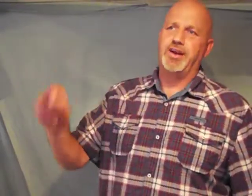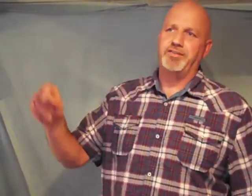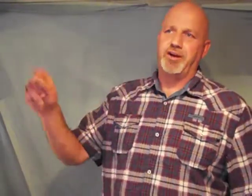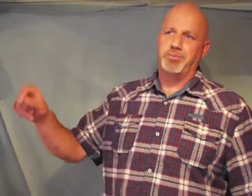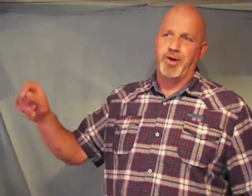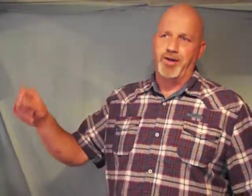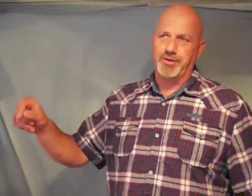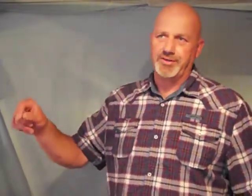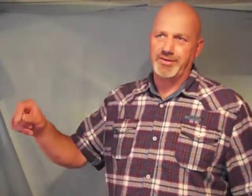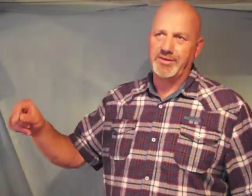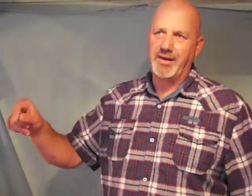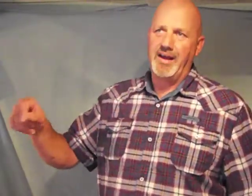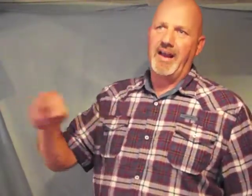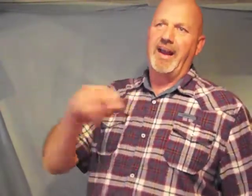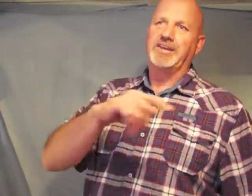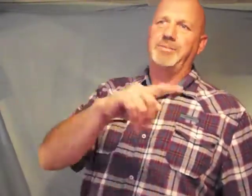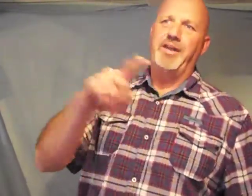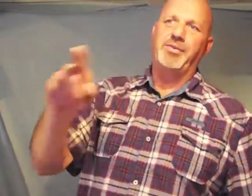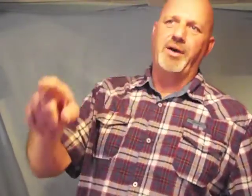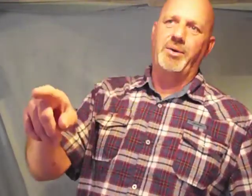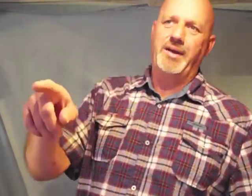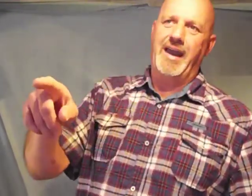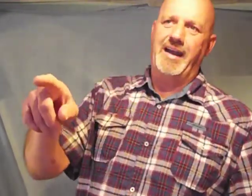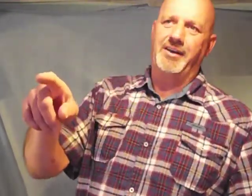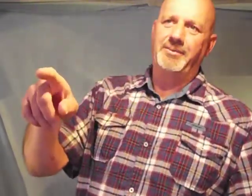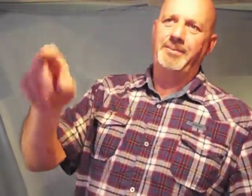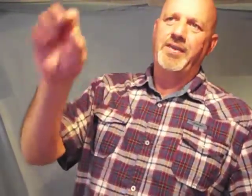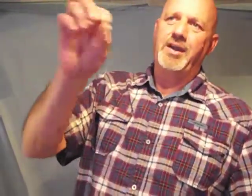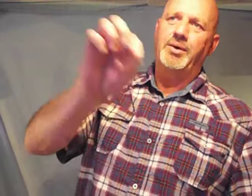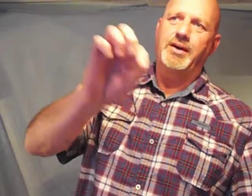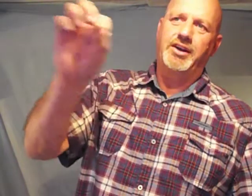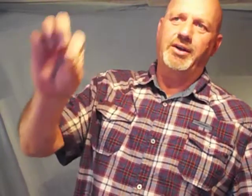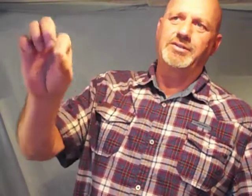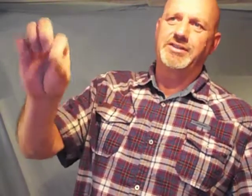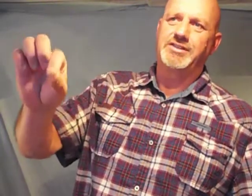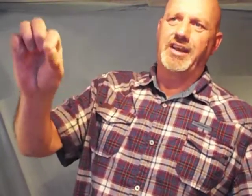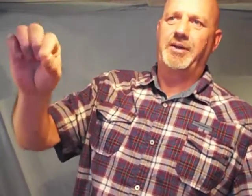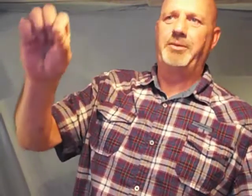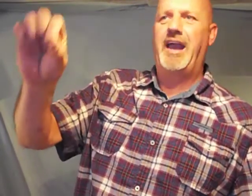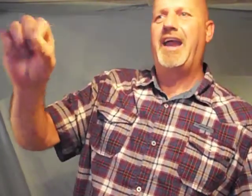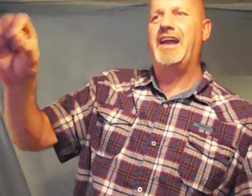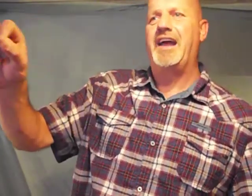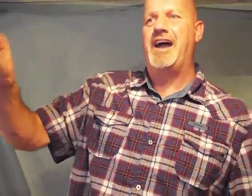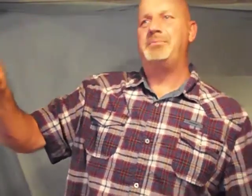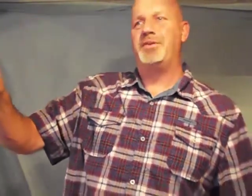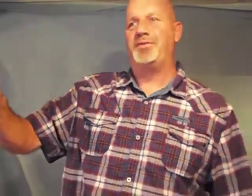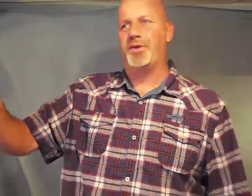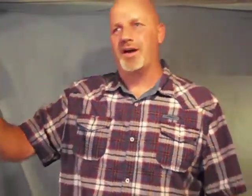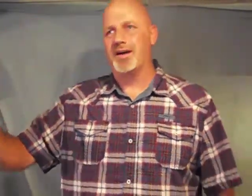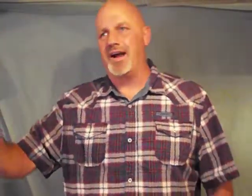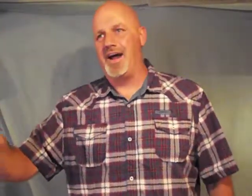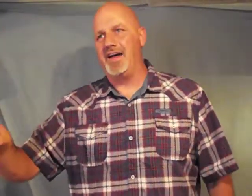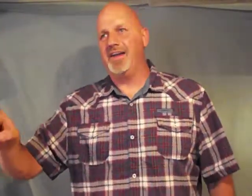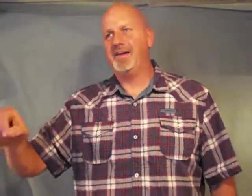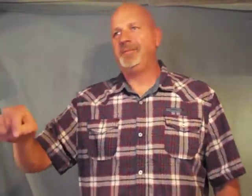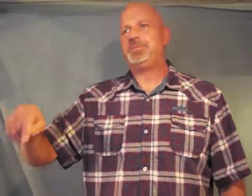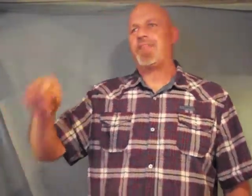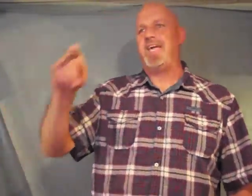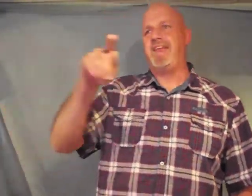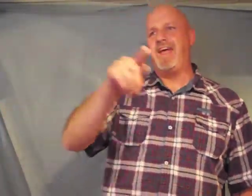of our brothers has been thrown down who accuses them day and night before our God and they